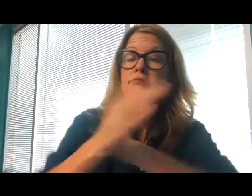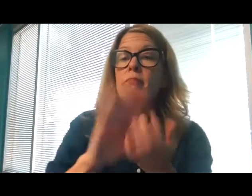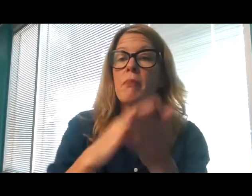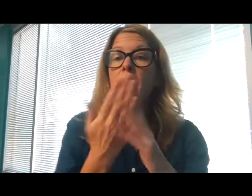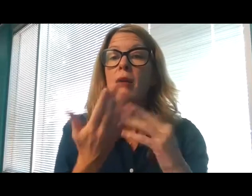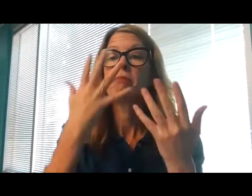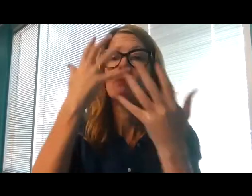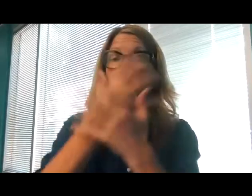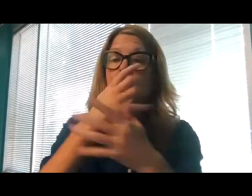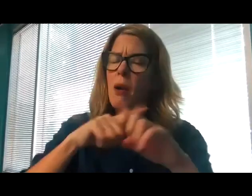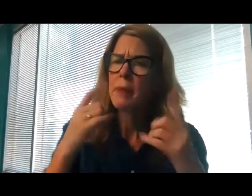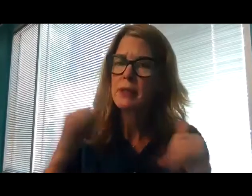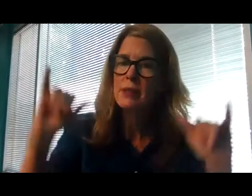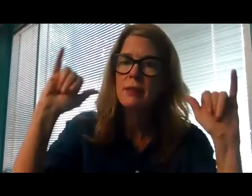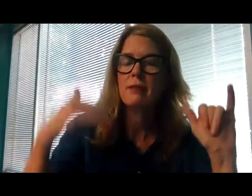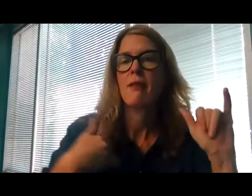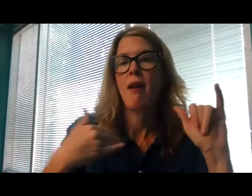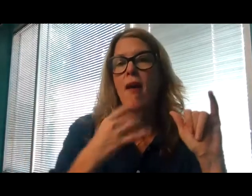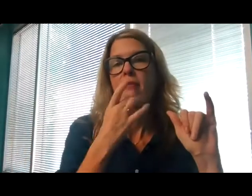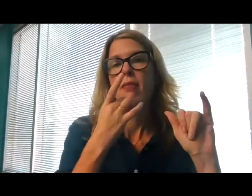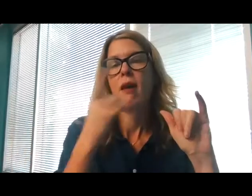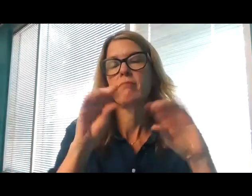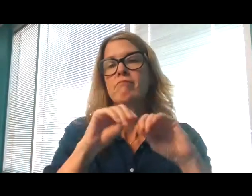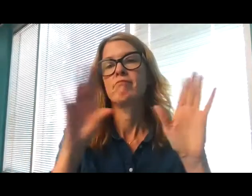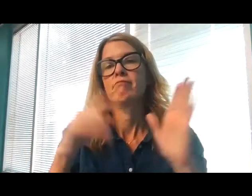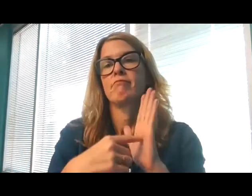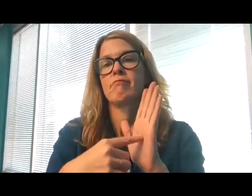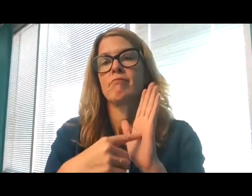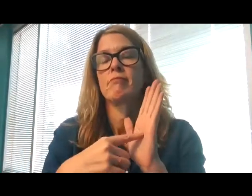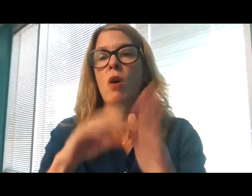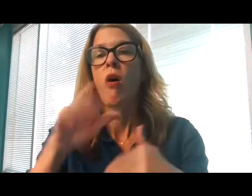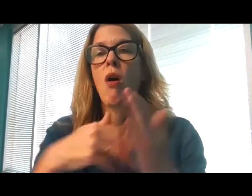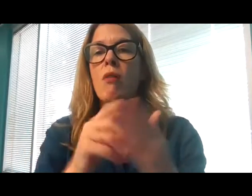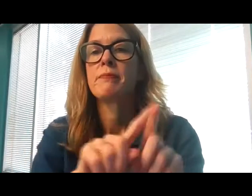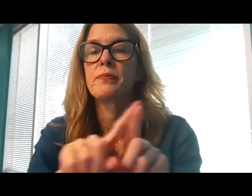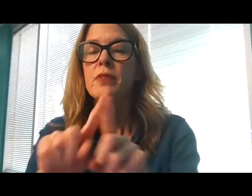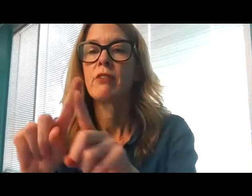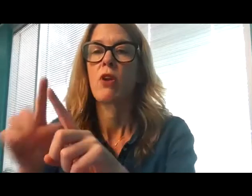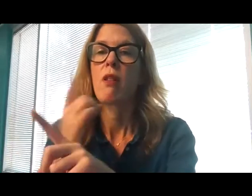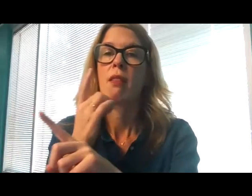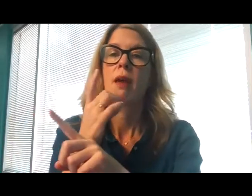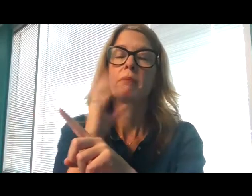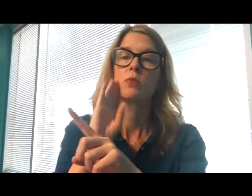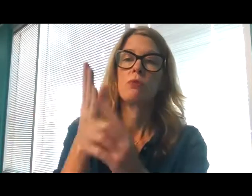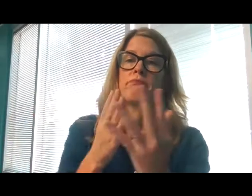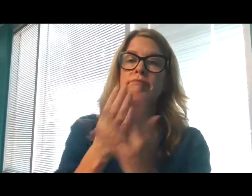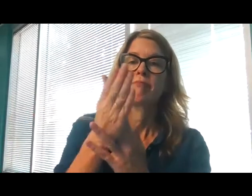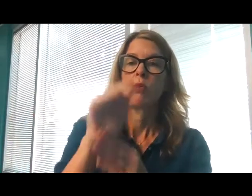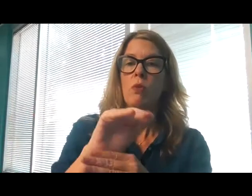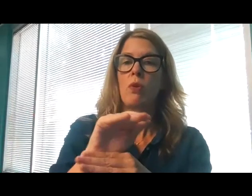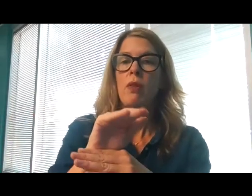light shines forth. The lamps are lit to pierce the night.